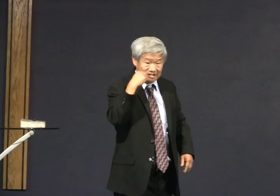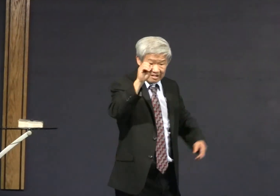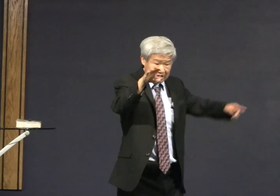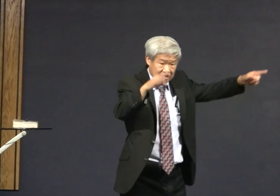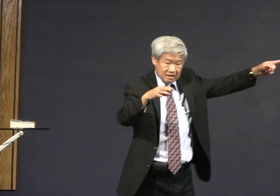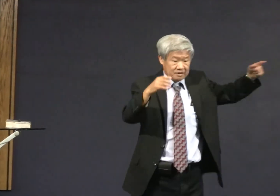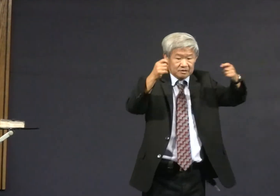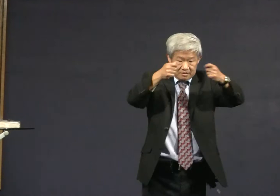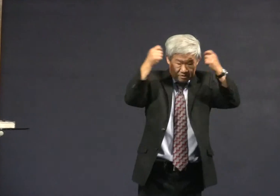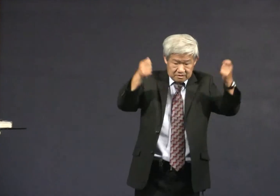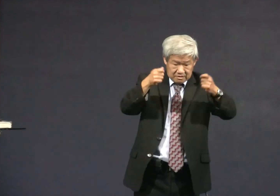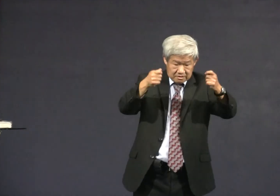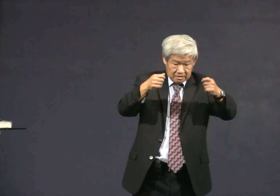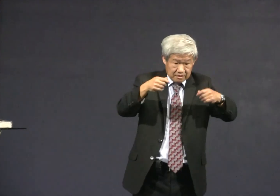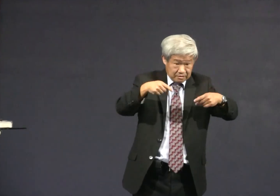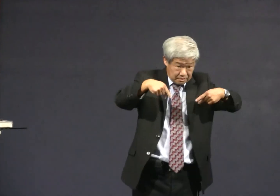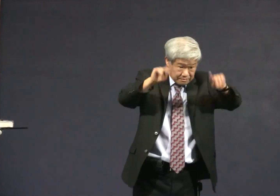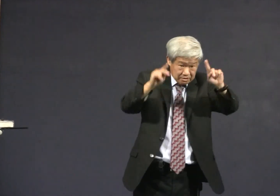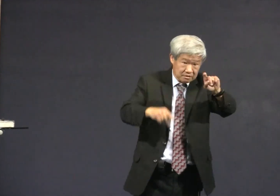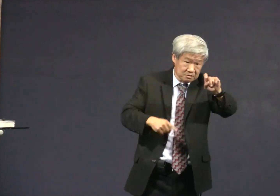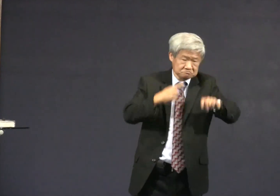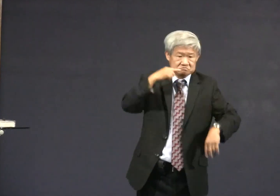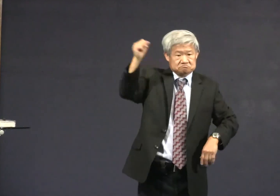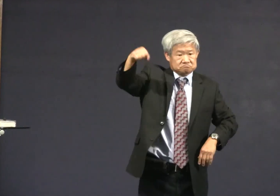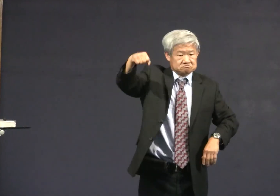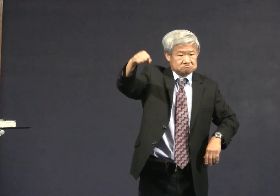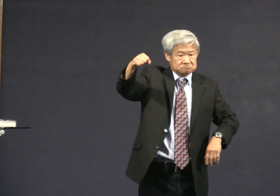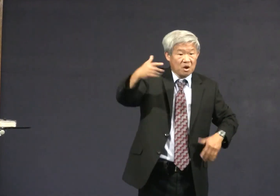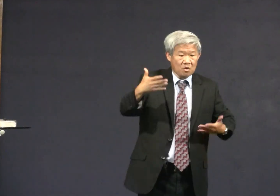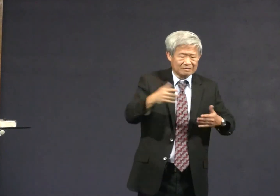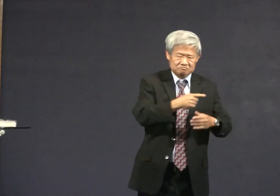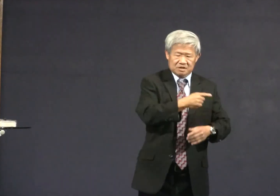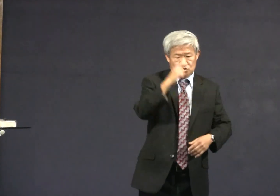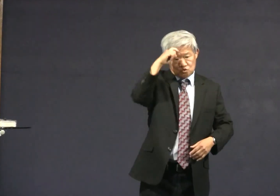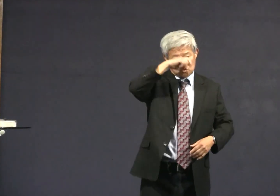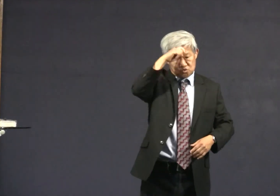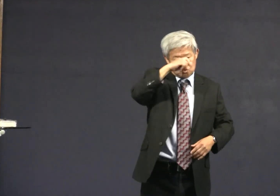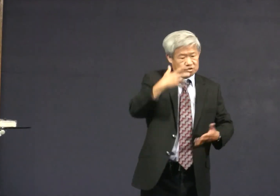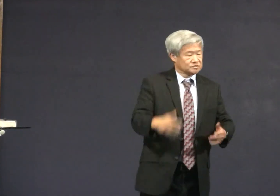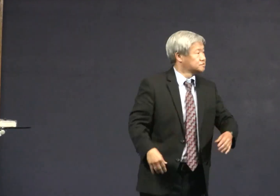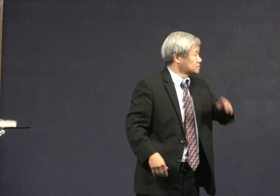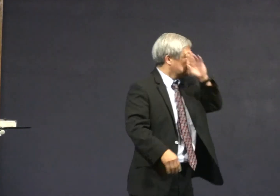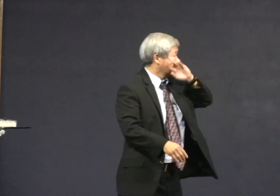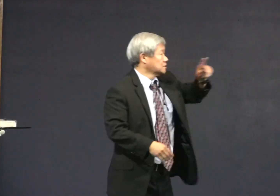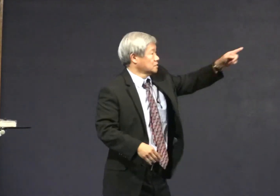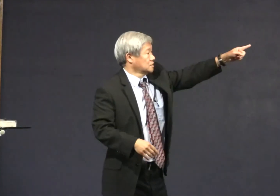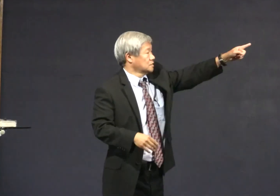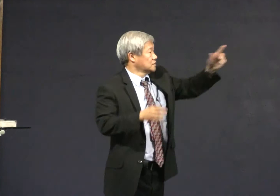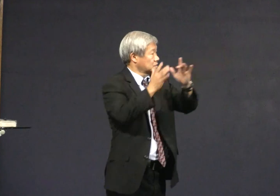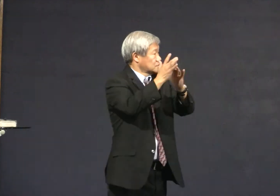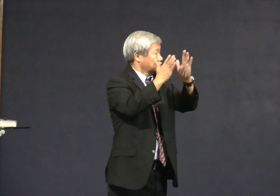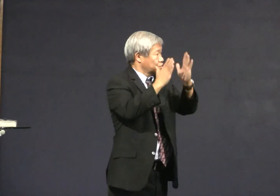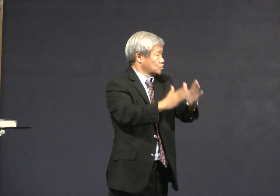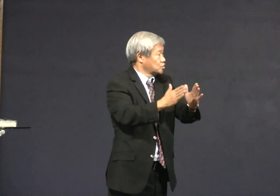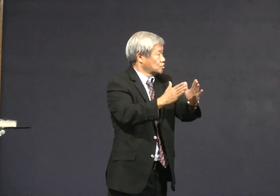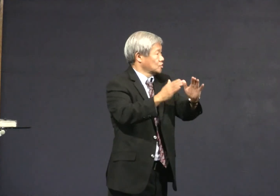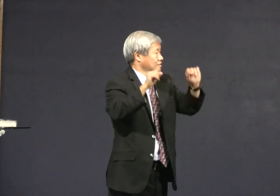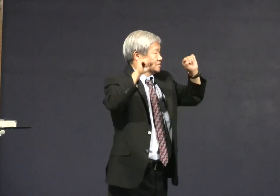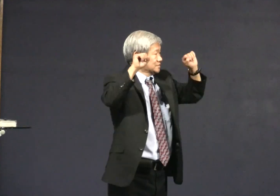so is it permitted to celebrate Halloween yes if you do it wisely